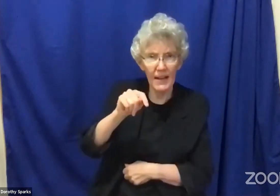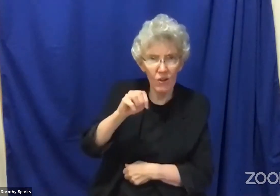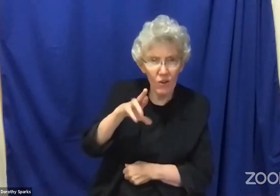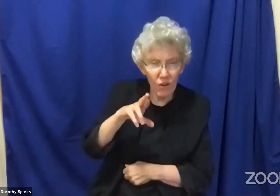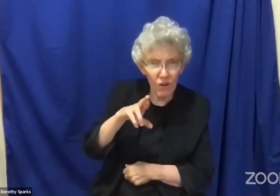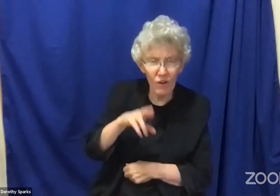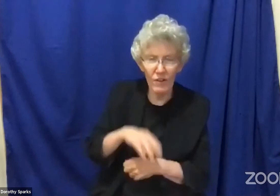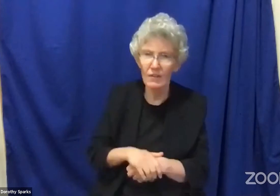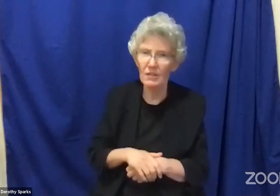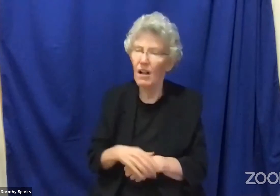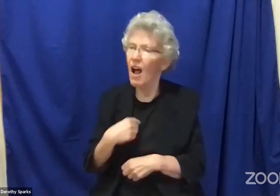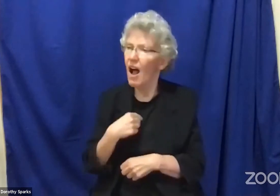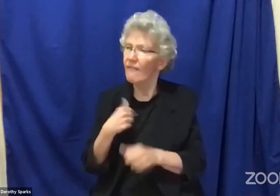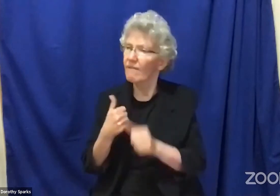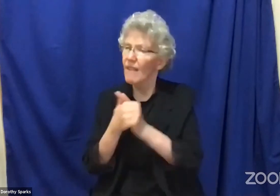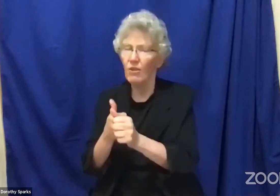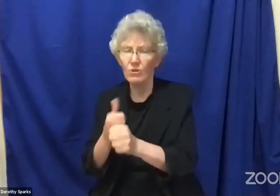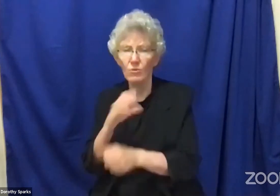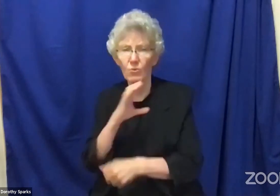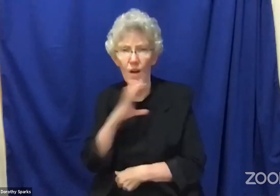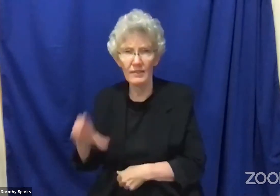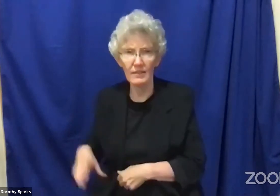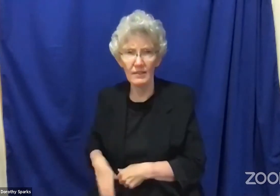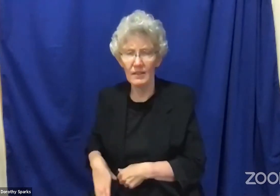and Peter or Christ.